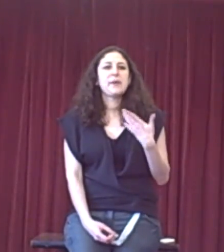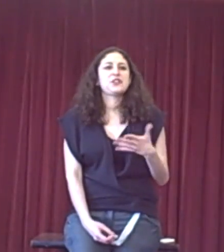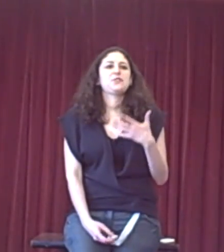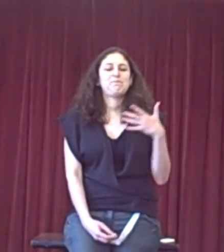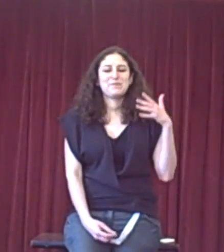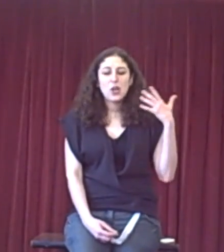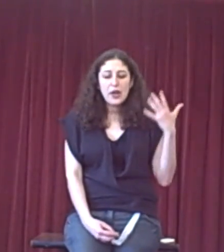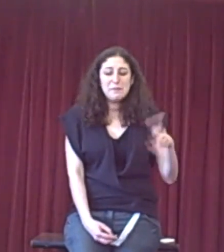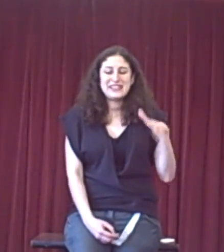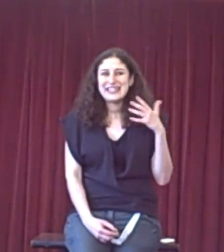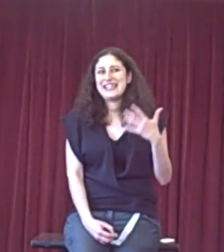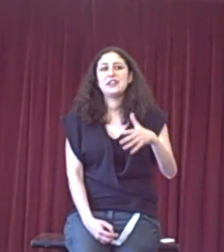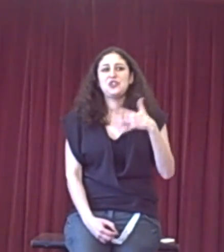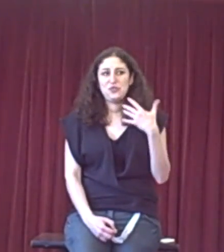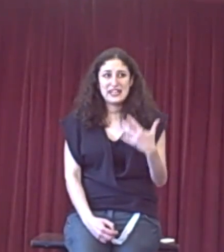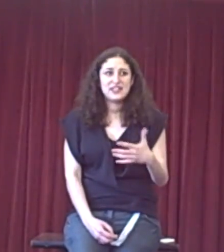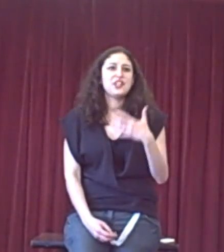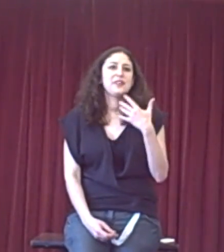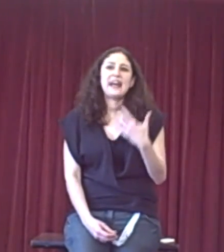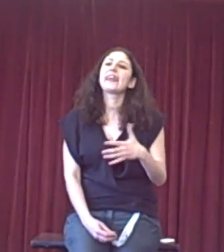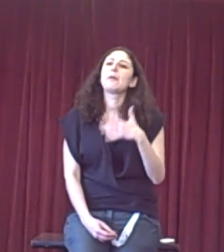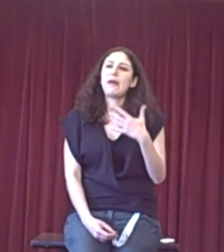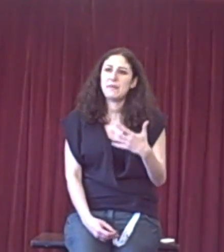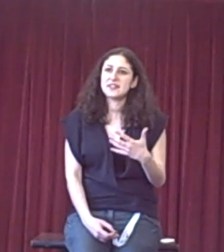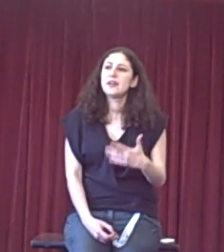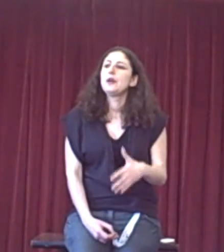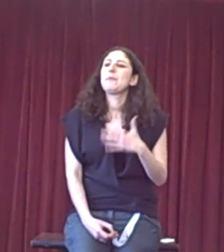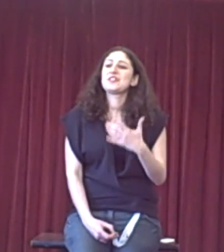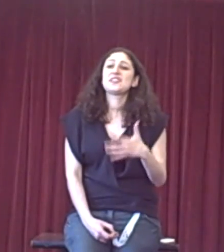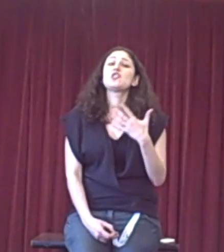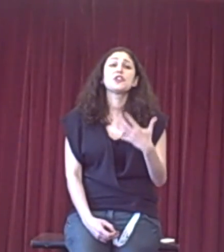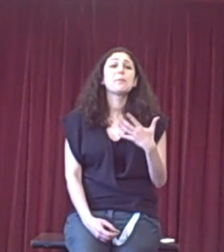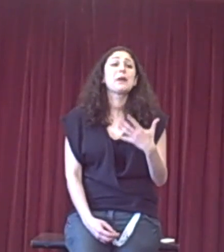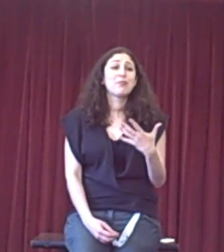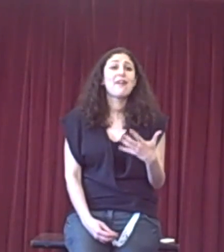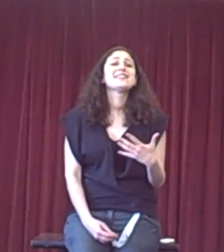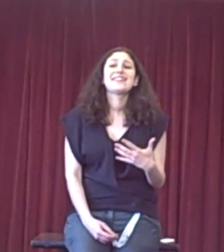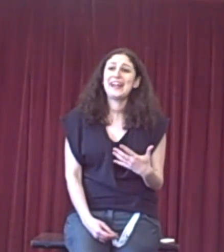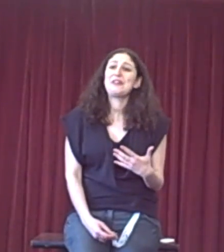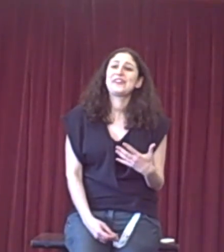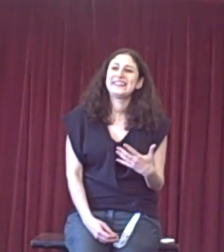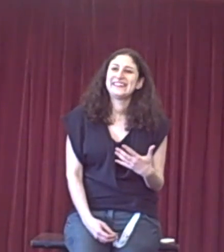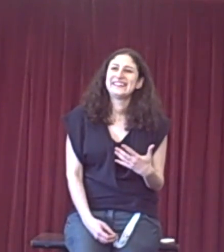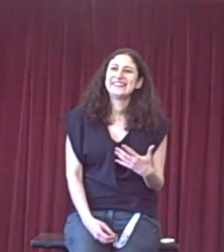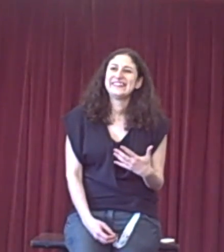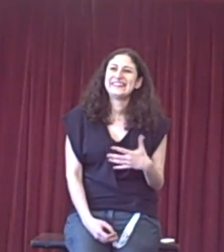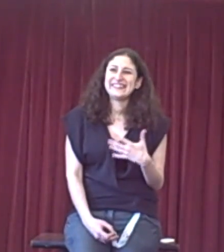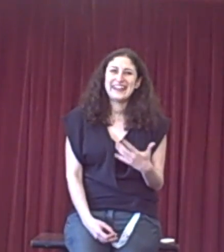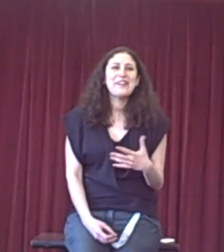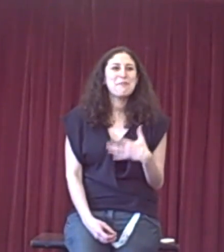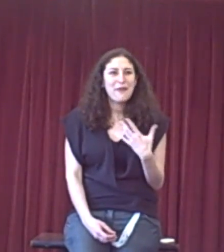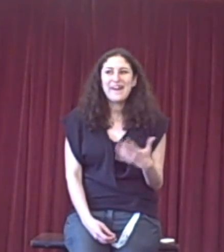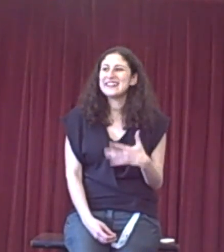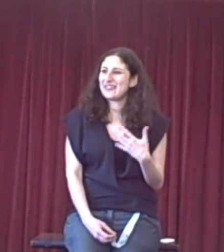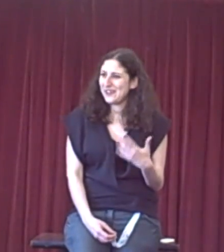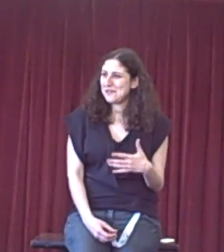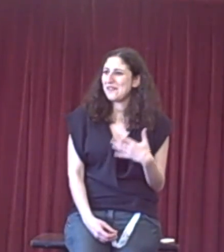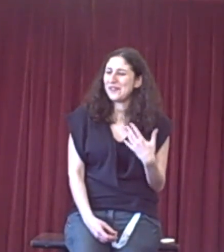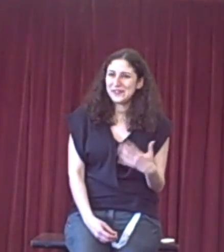much time and detail as you need to attacking a premise, because there's such a big prize at the end of it. Yeah, the prize, if you